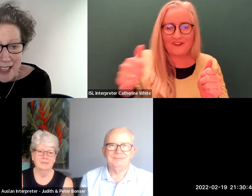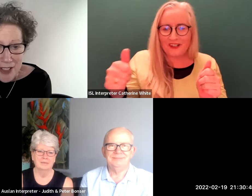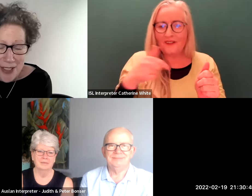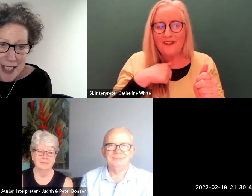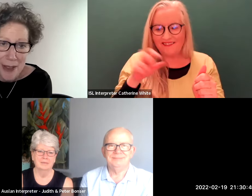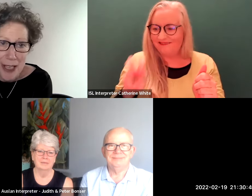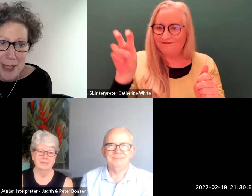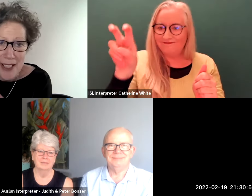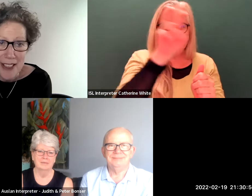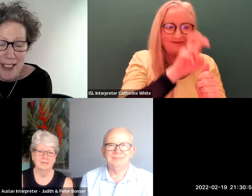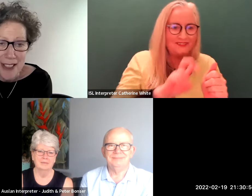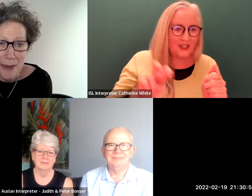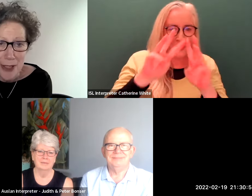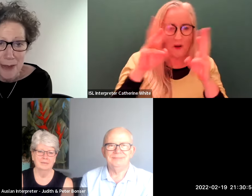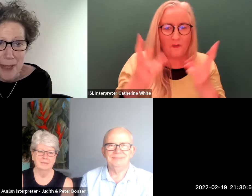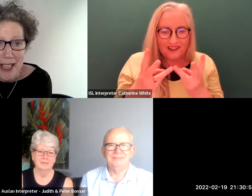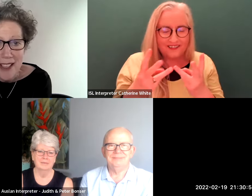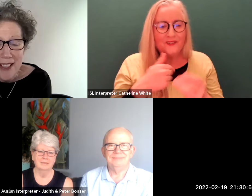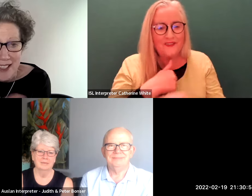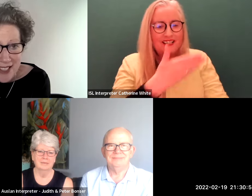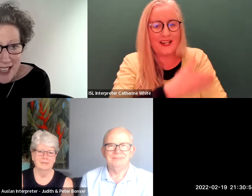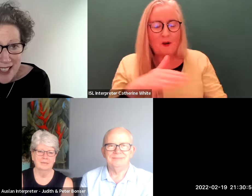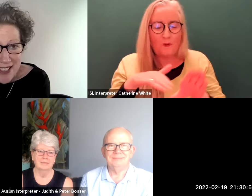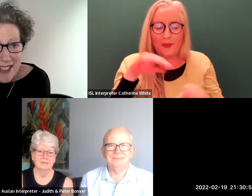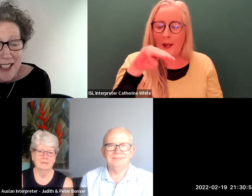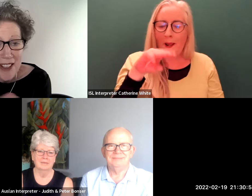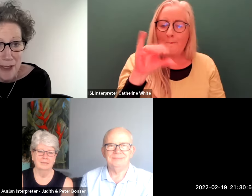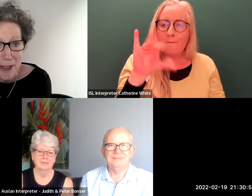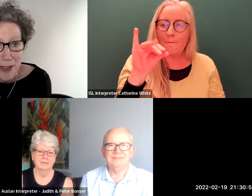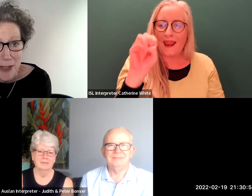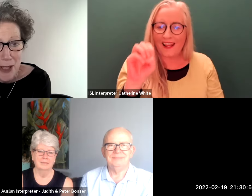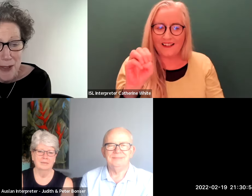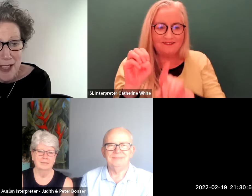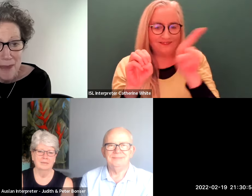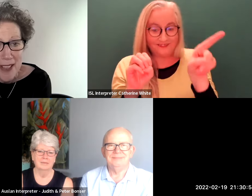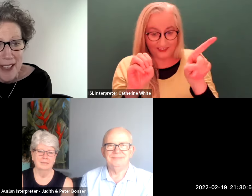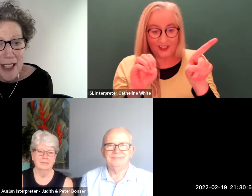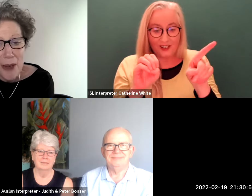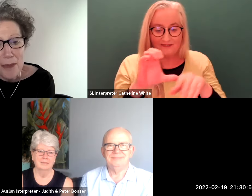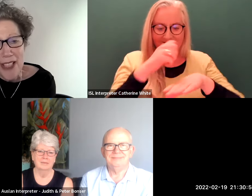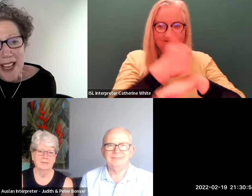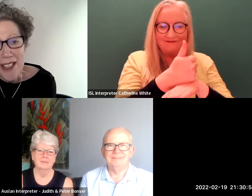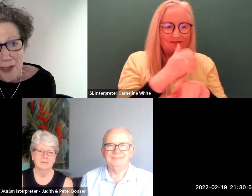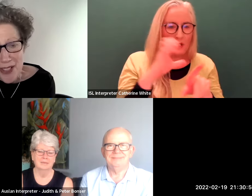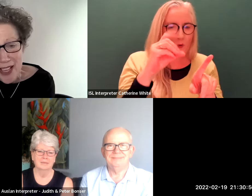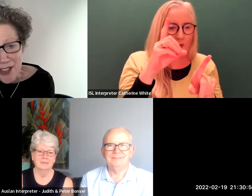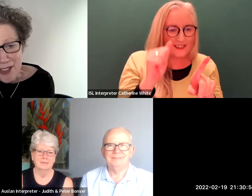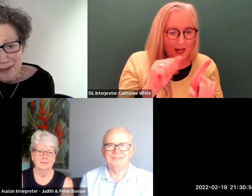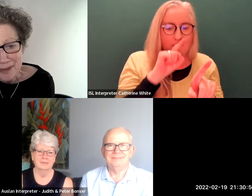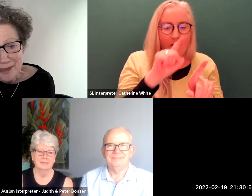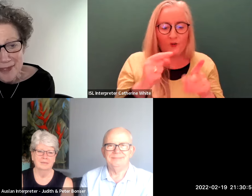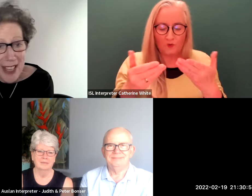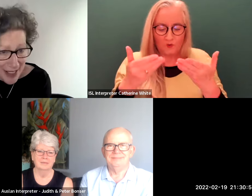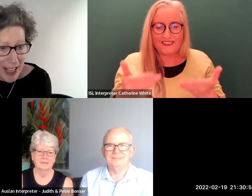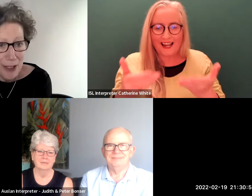and as you'll see we we started with millie in the states the founder of coda but today's conversation